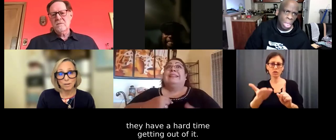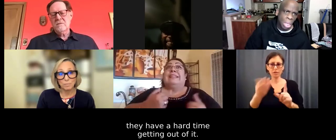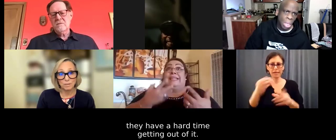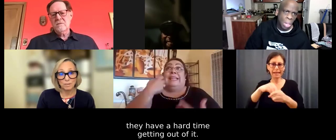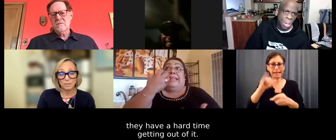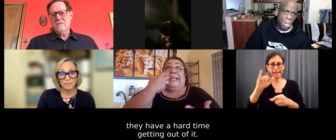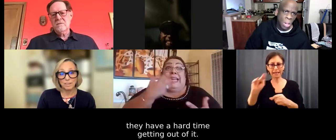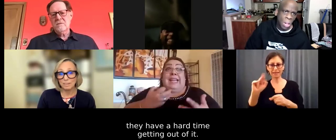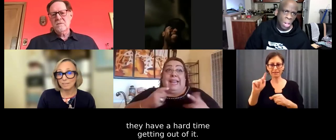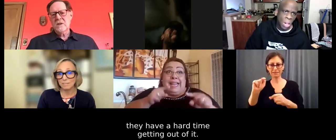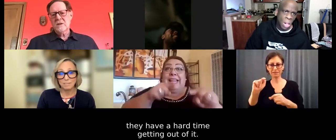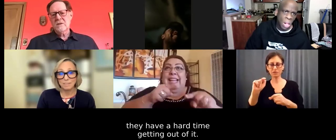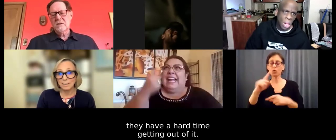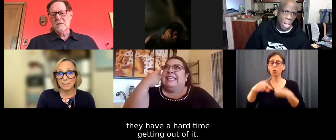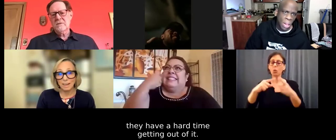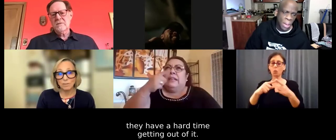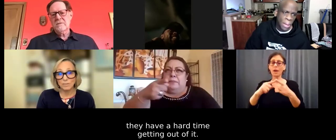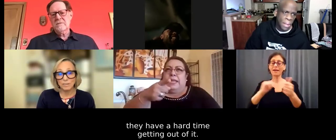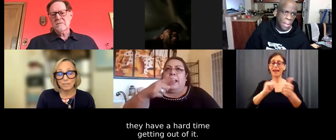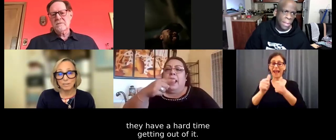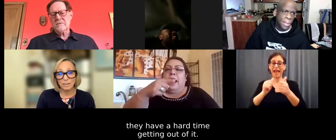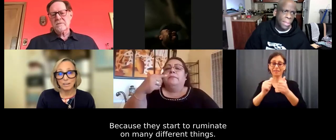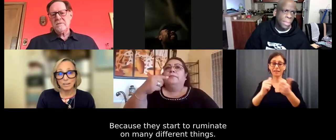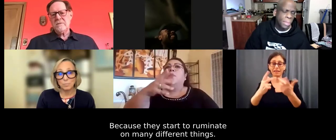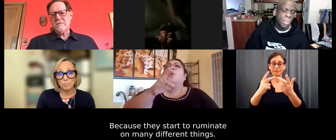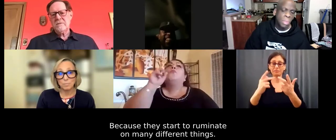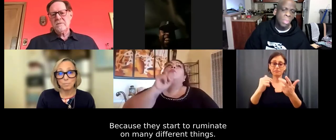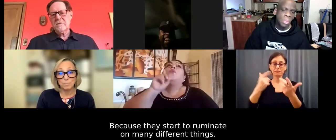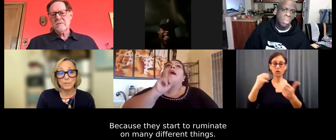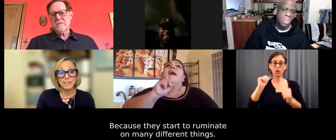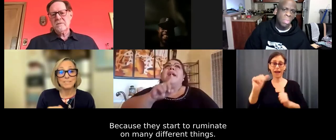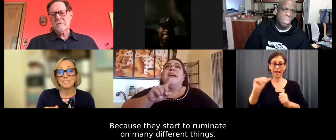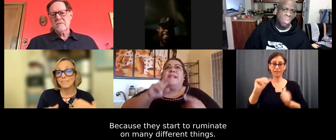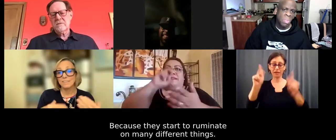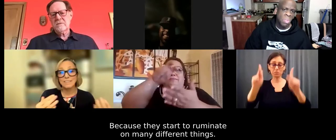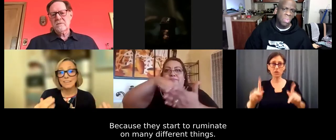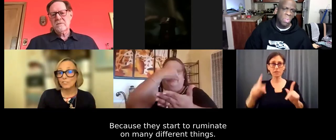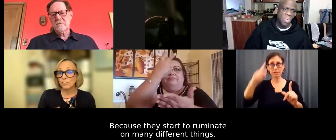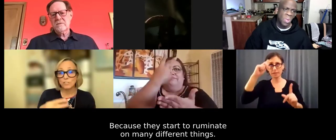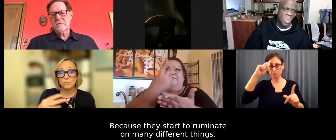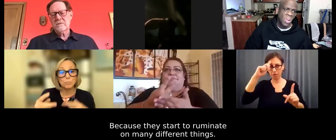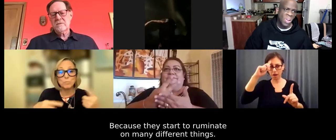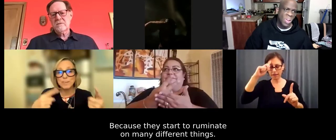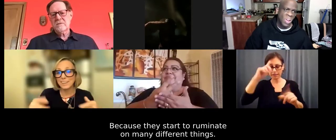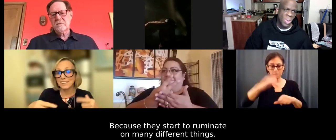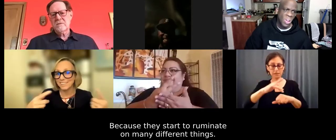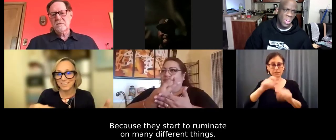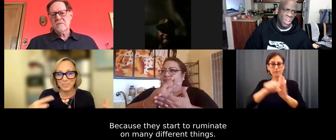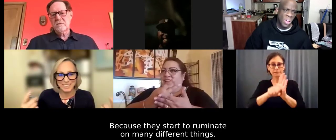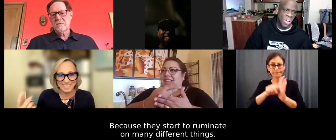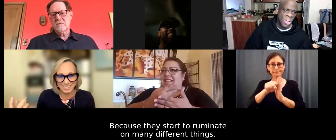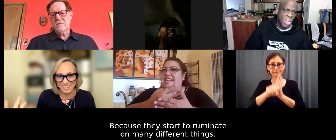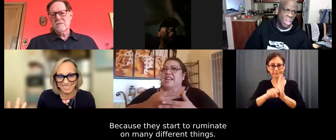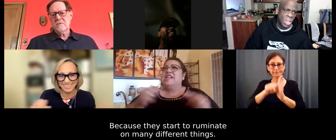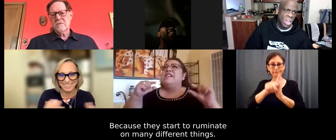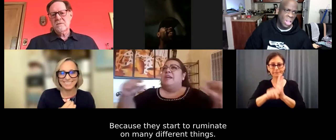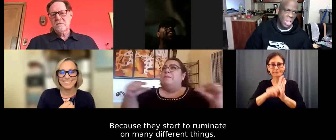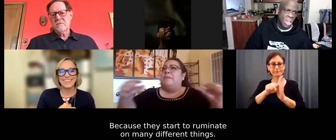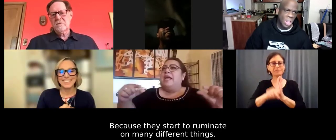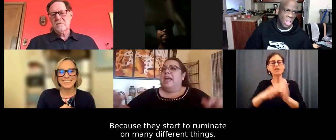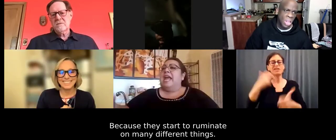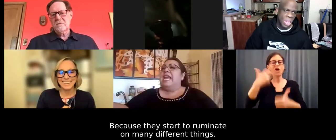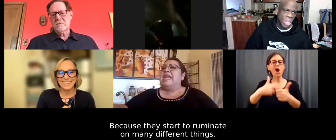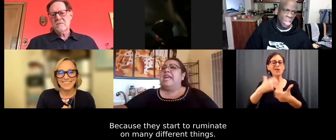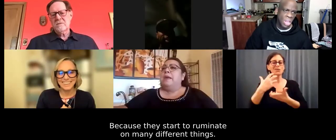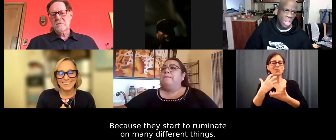hard time getting, getting out of it, uh, because they start to ruminate on so many different things.